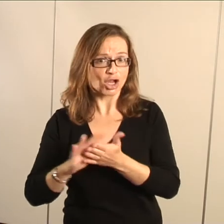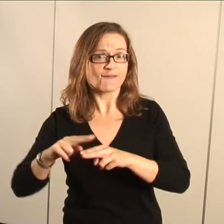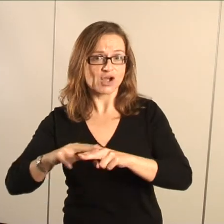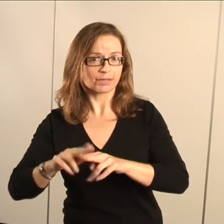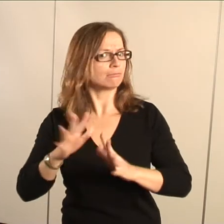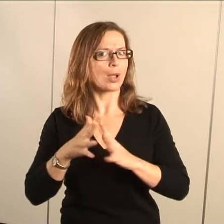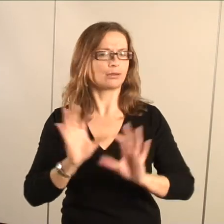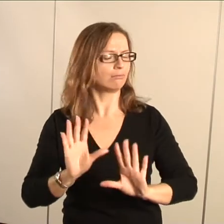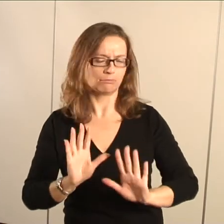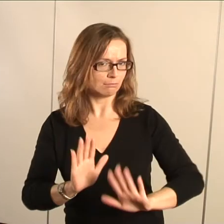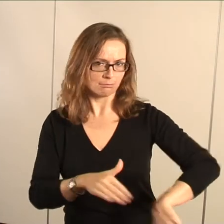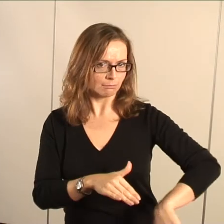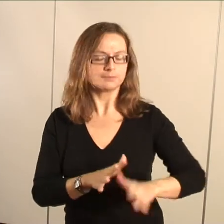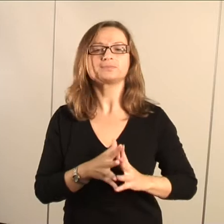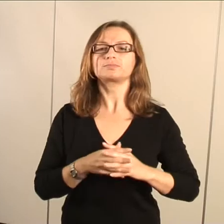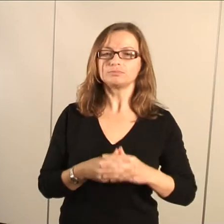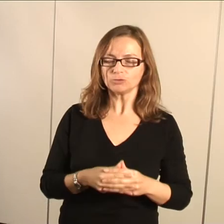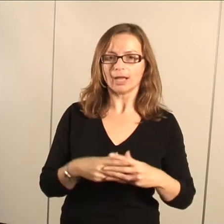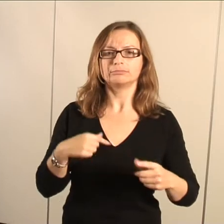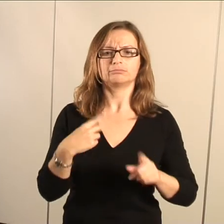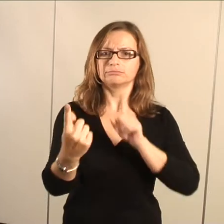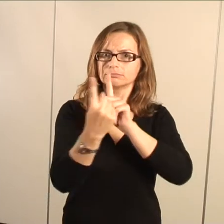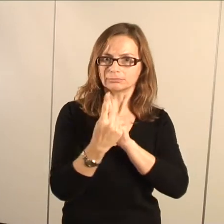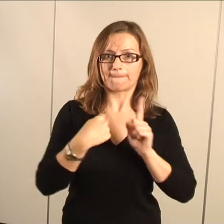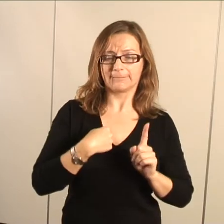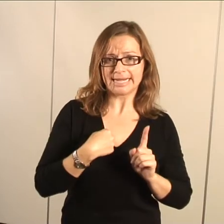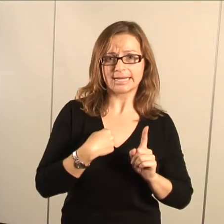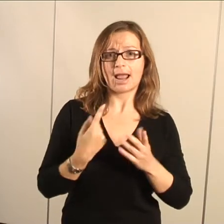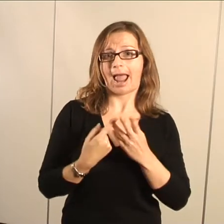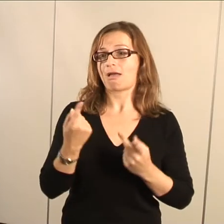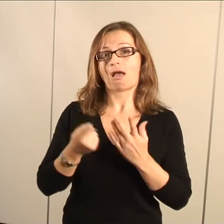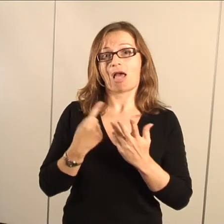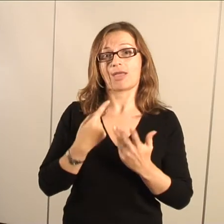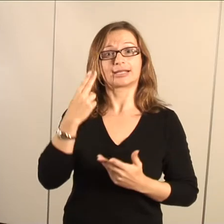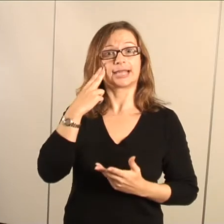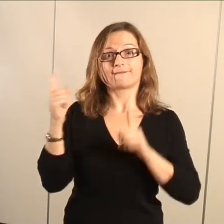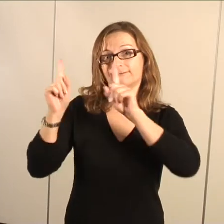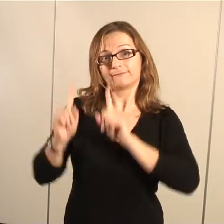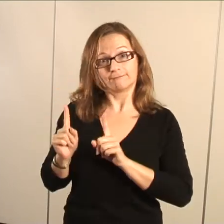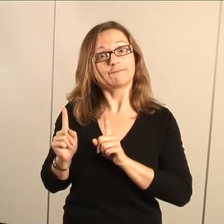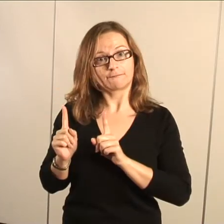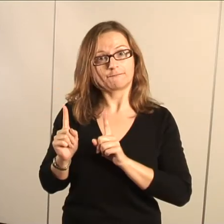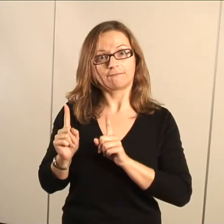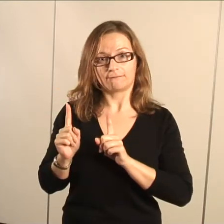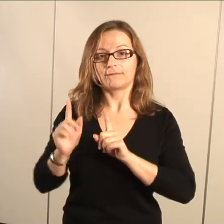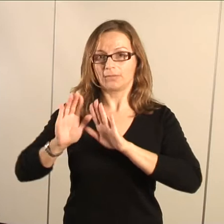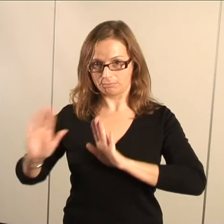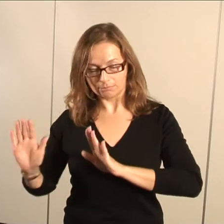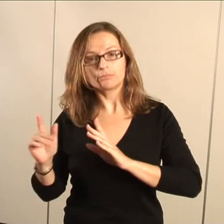Thursday and Friday, Wednesday, we're not going to do it, but those four days, come and meet me or my colleague. He's also deaf.